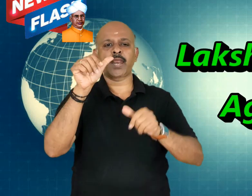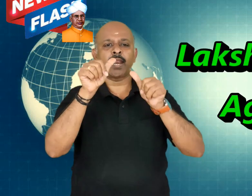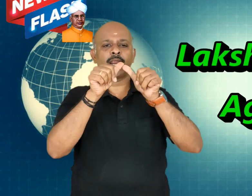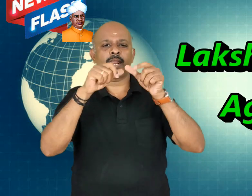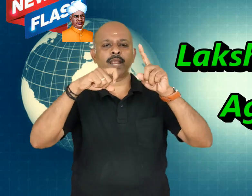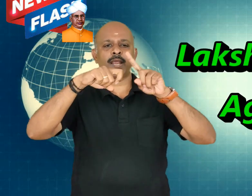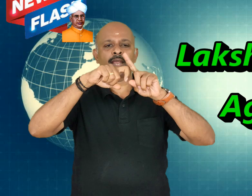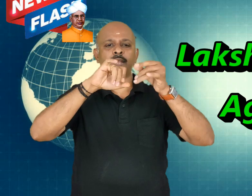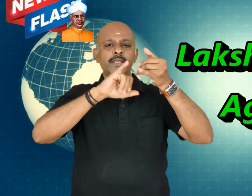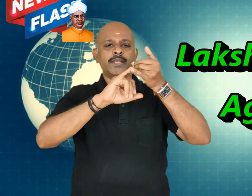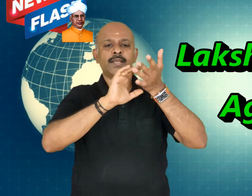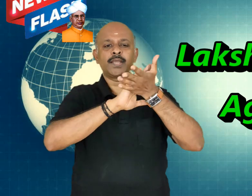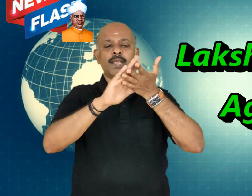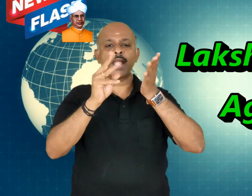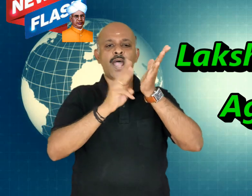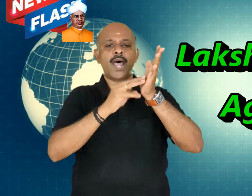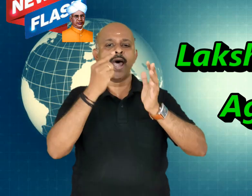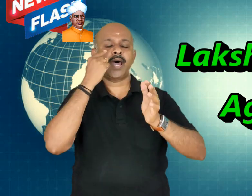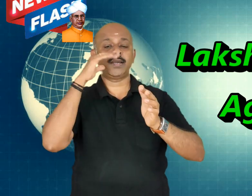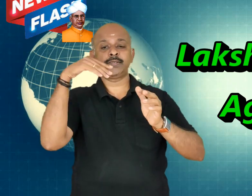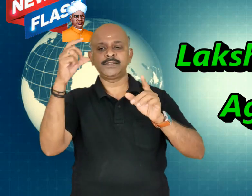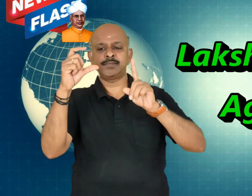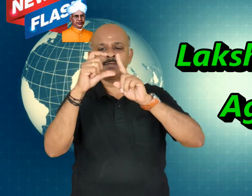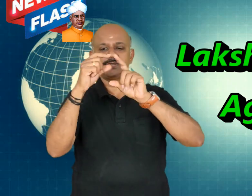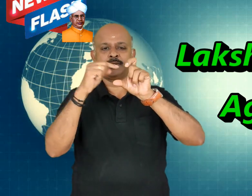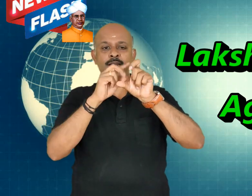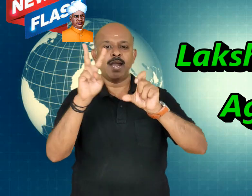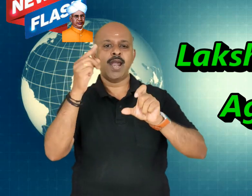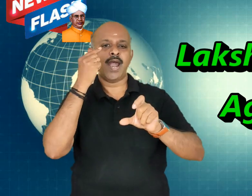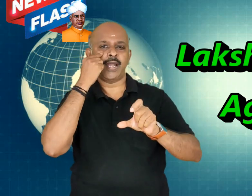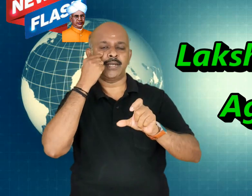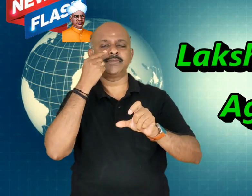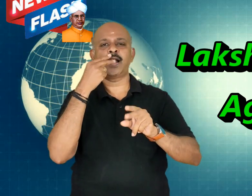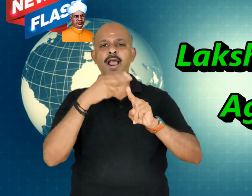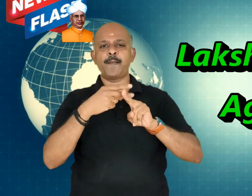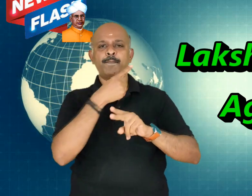Lakshmi Devi, a 46-year-old teacher,